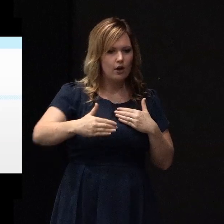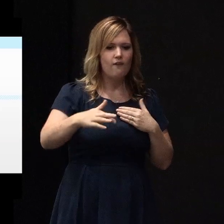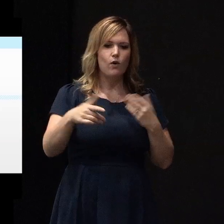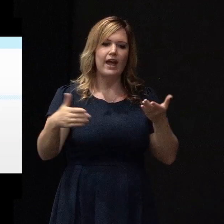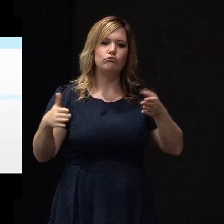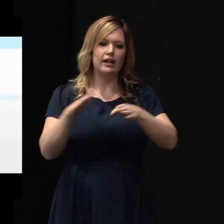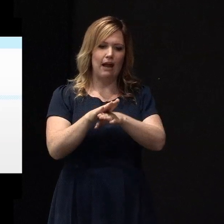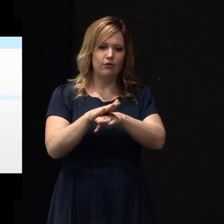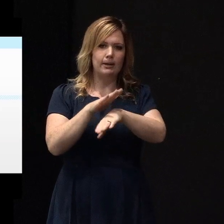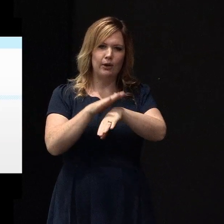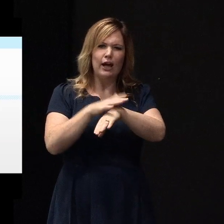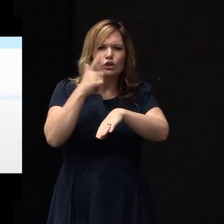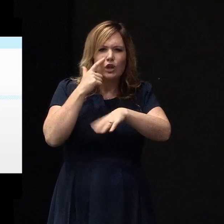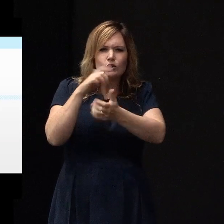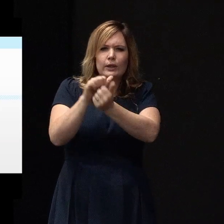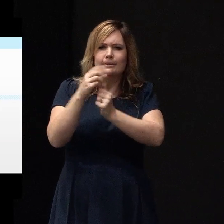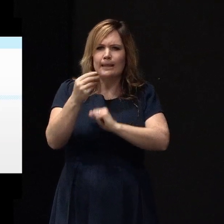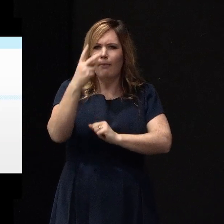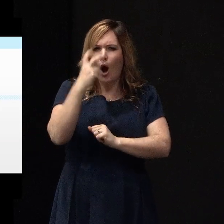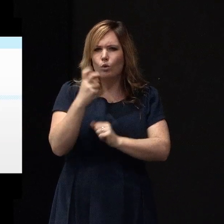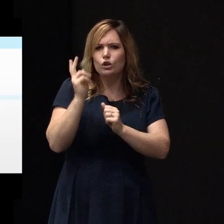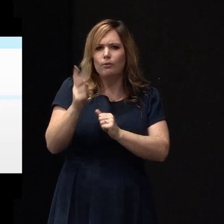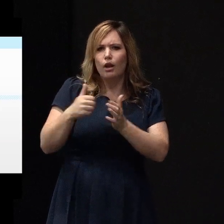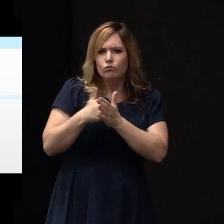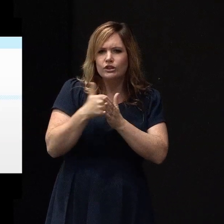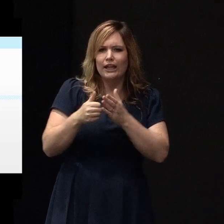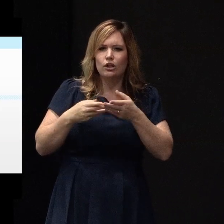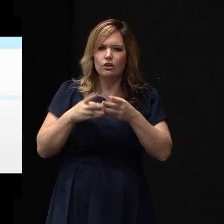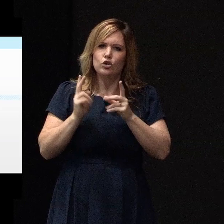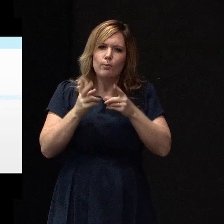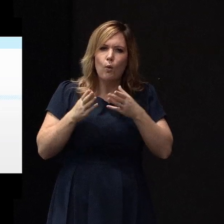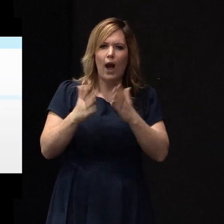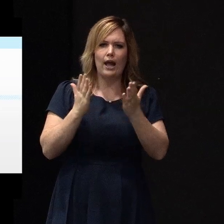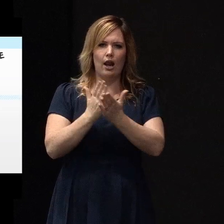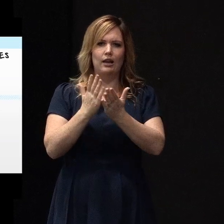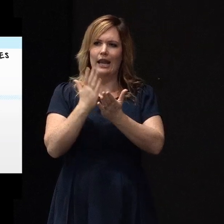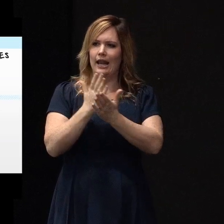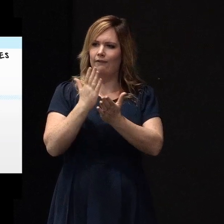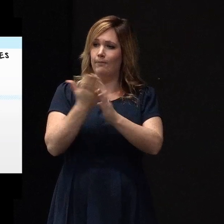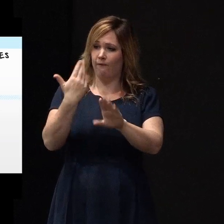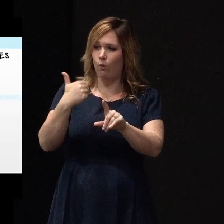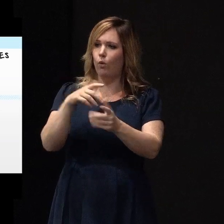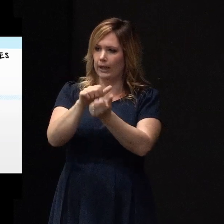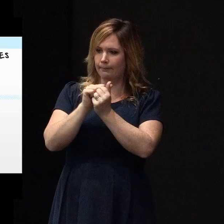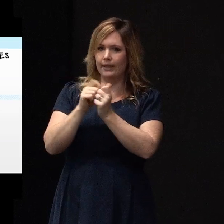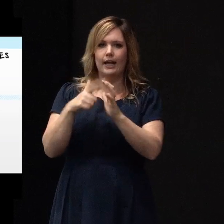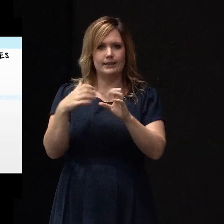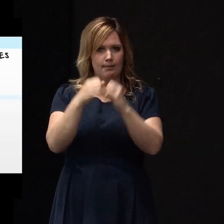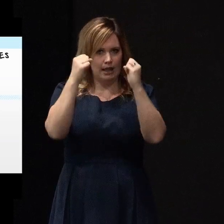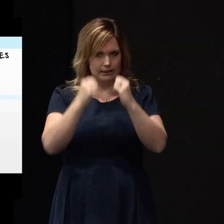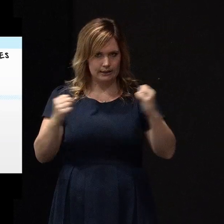that hangs on to some of the important things we expressed in those routines. They might include exercise,